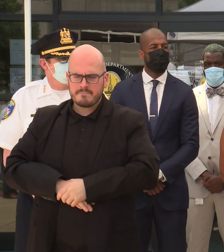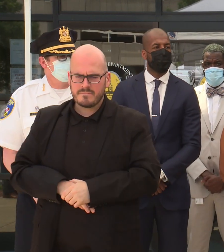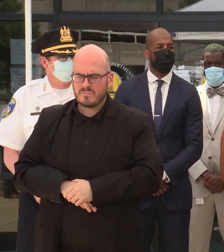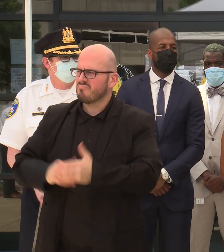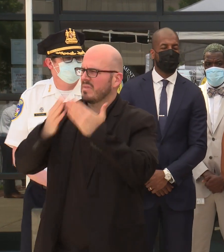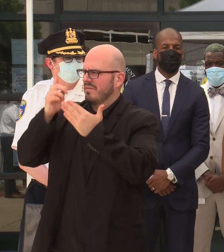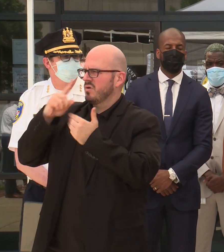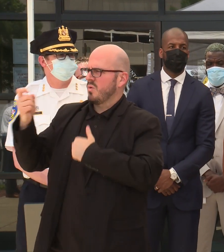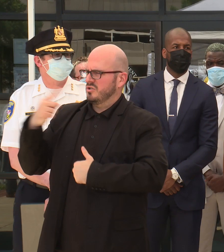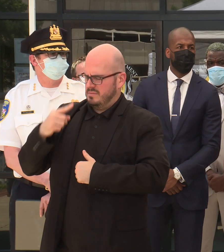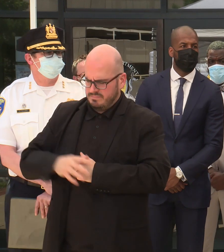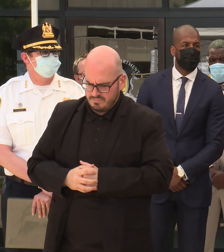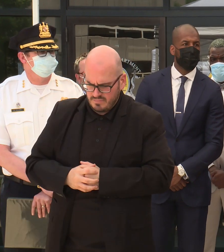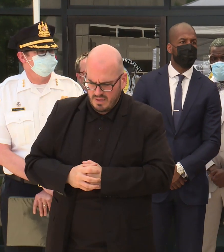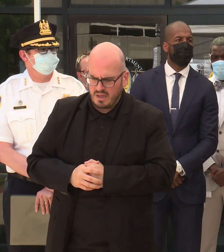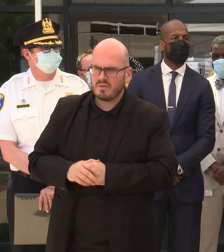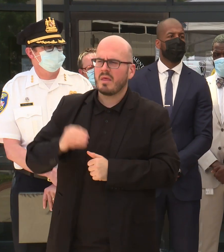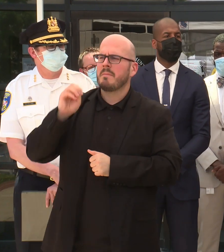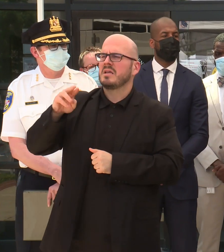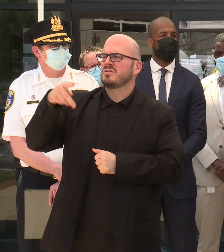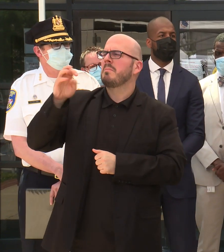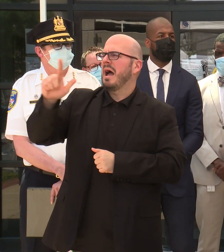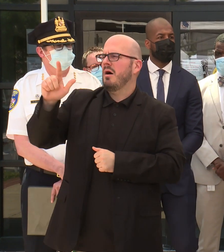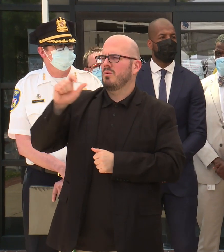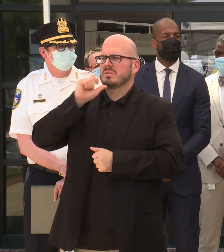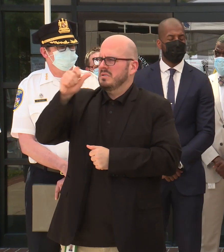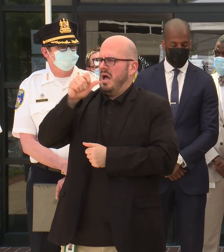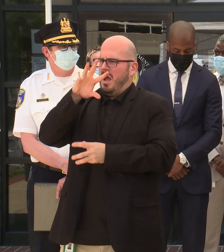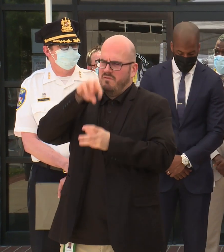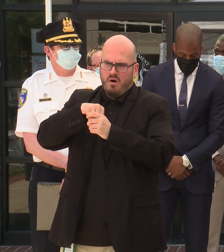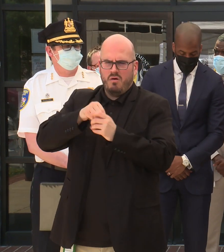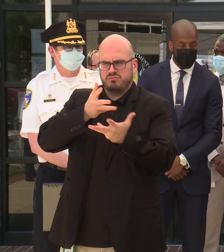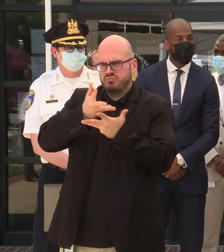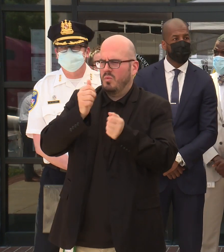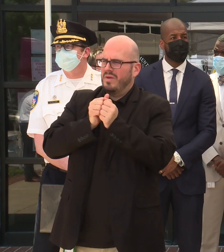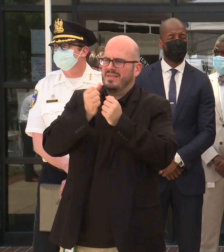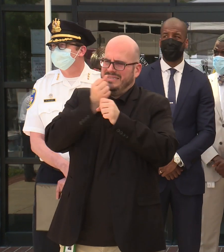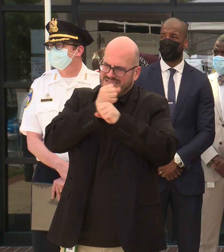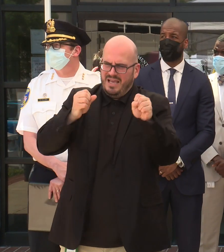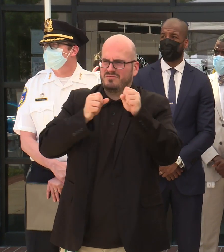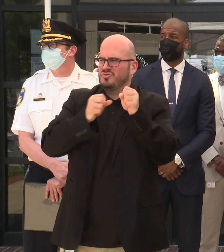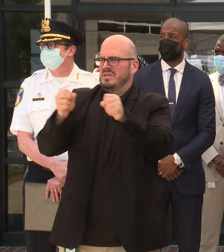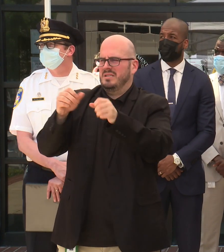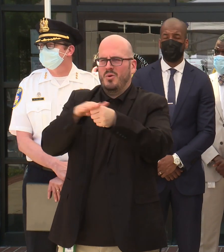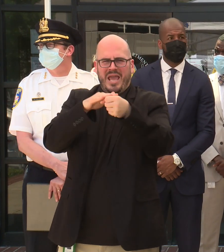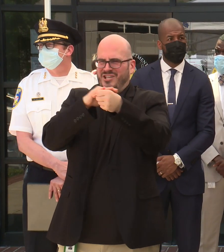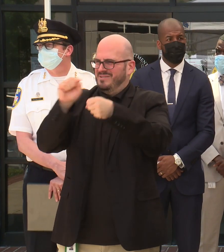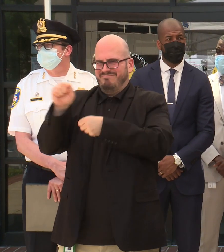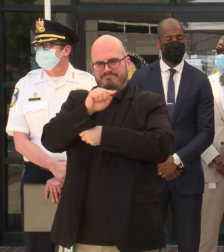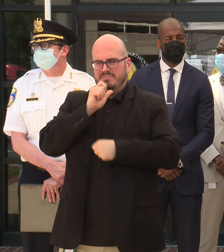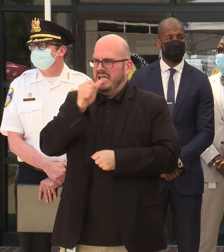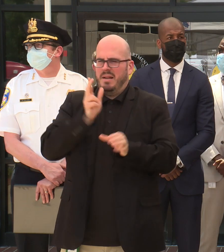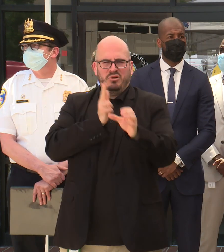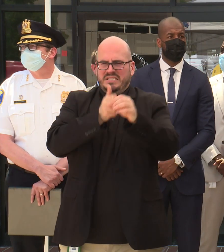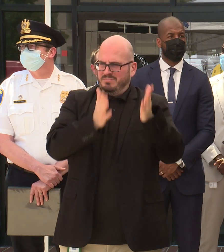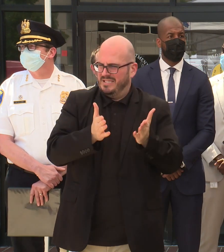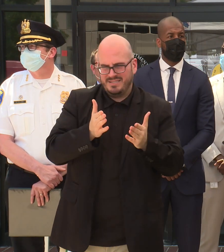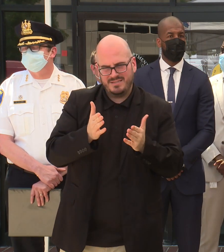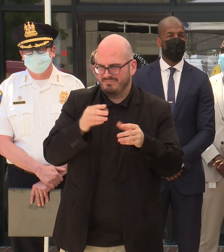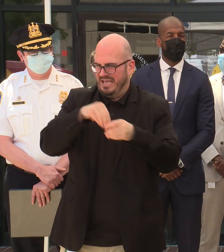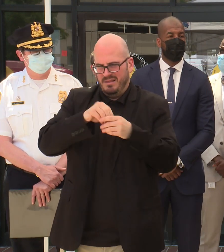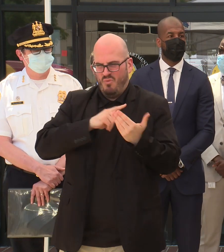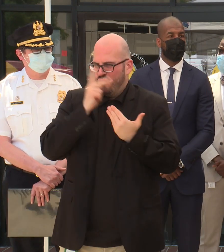Thanks for your question. Mr. Powell was not engaged with any of our safe street sites. He was not a participant of any of